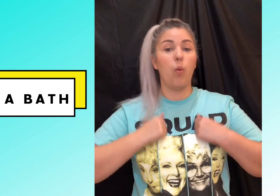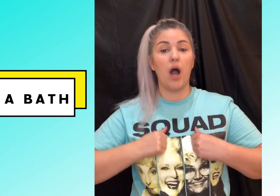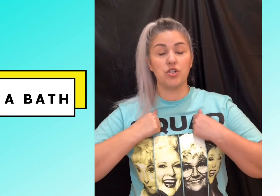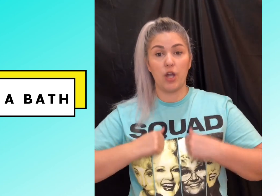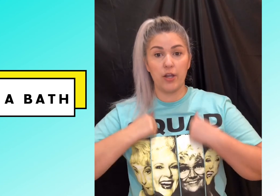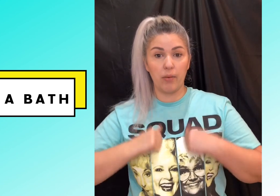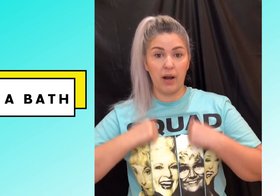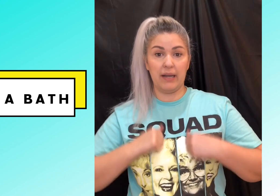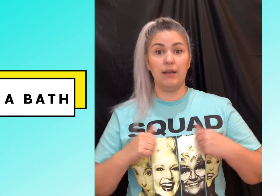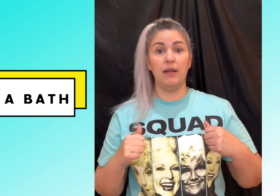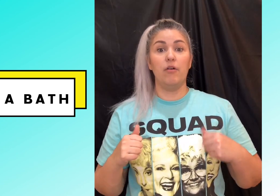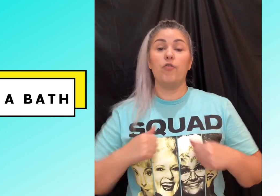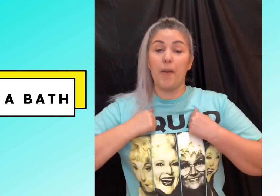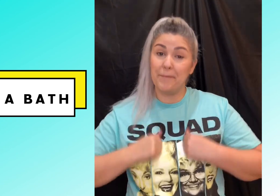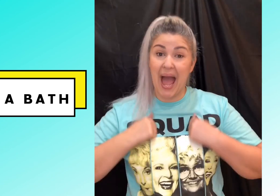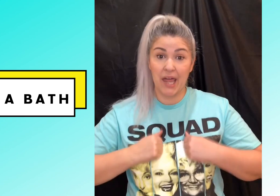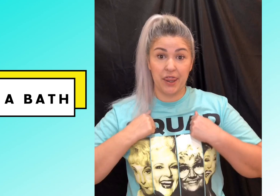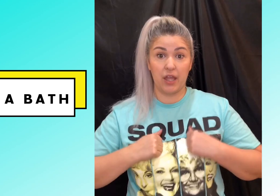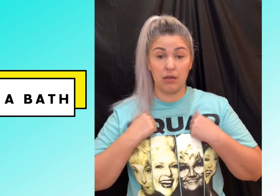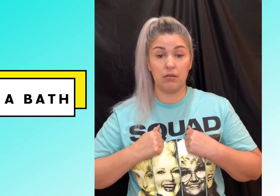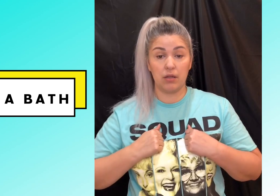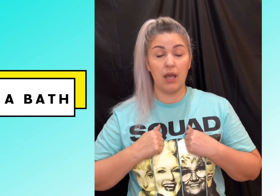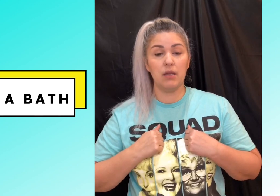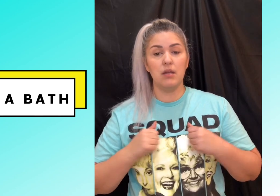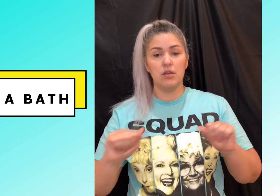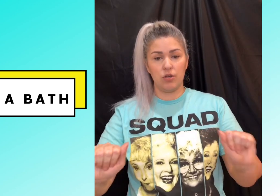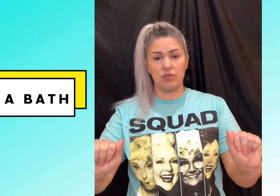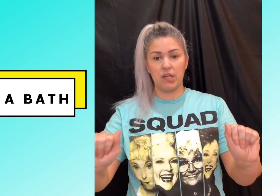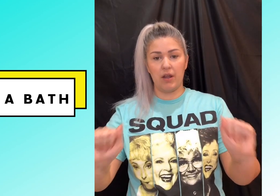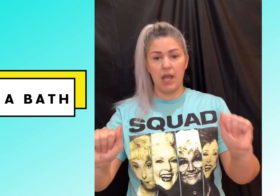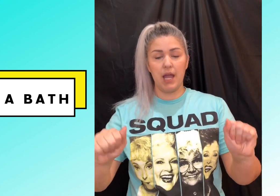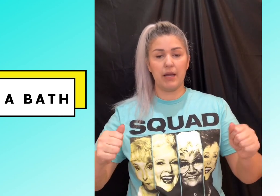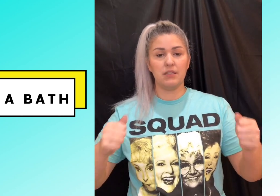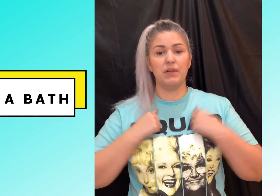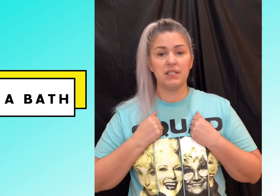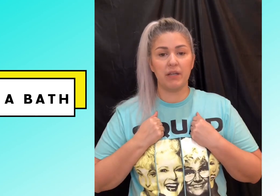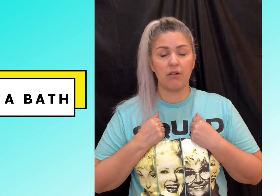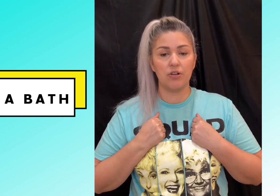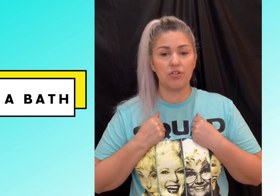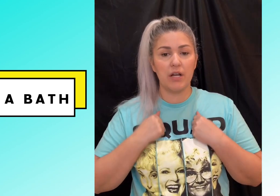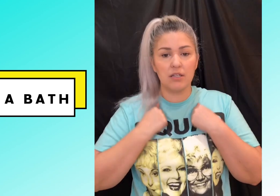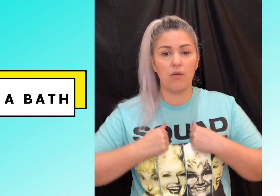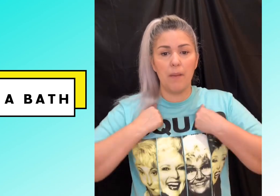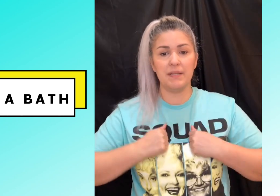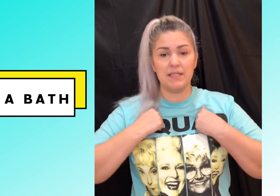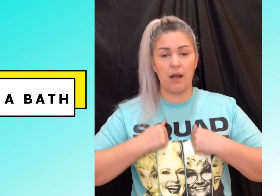wash your body for a bath okay so take your a hands place them here on your chest and go up and down